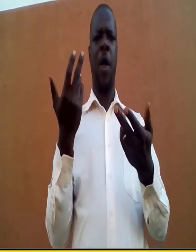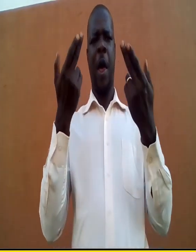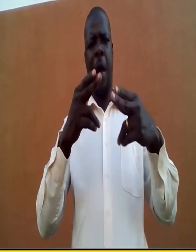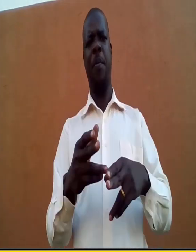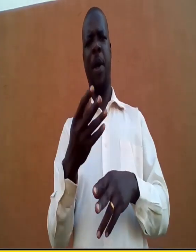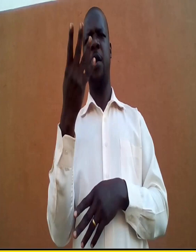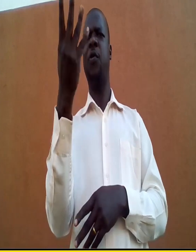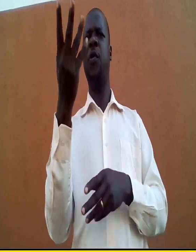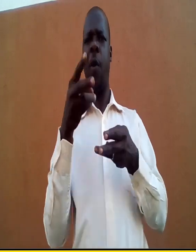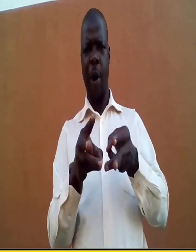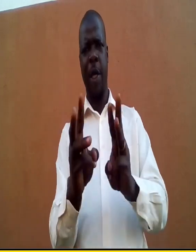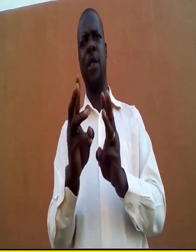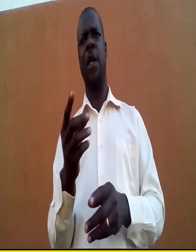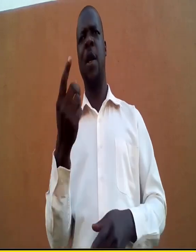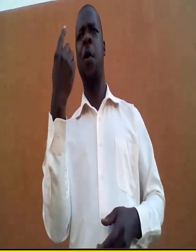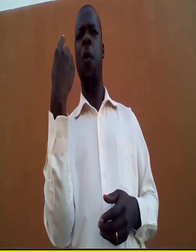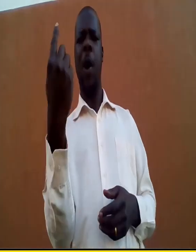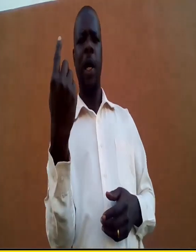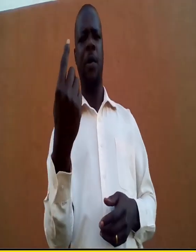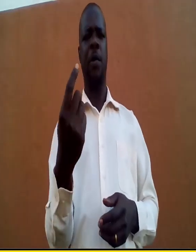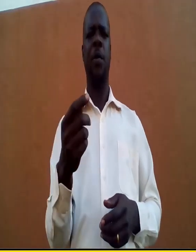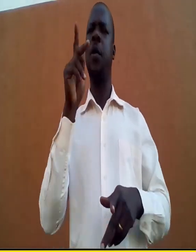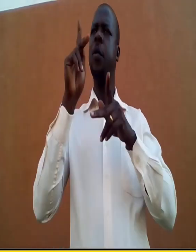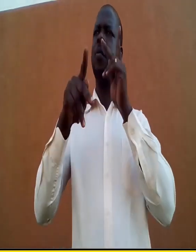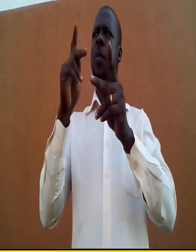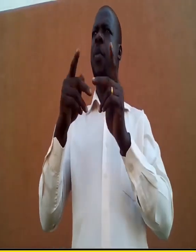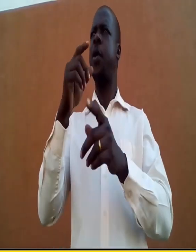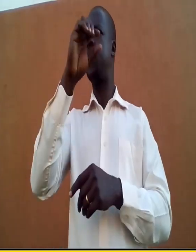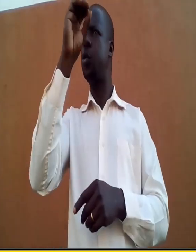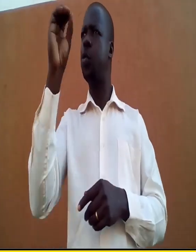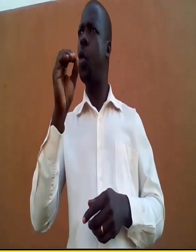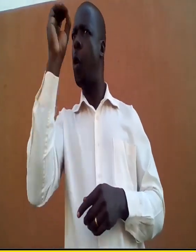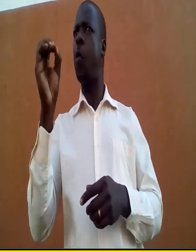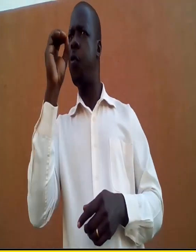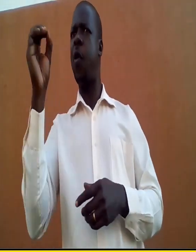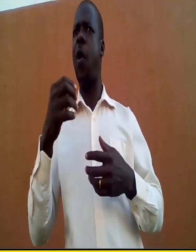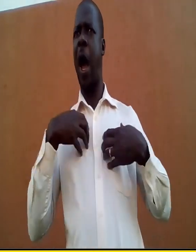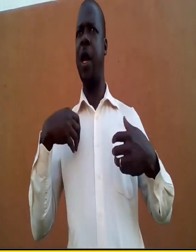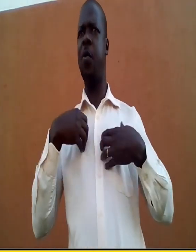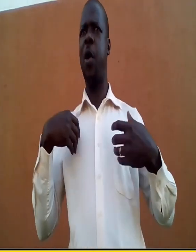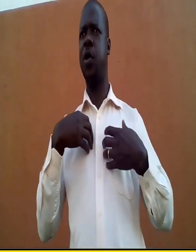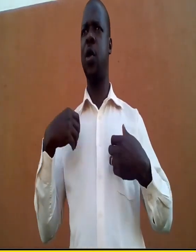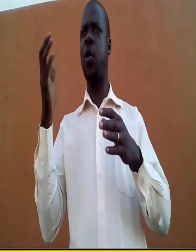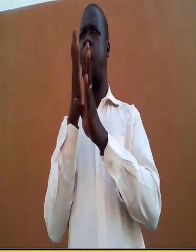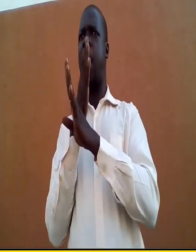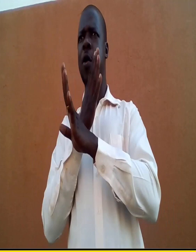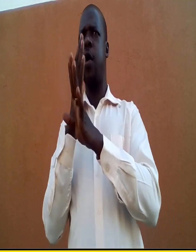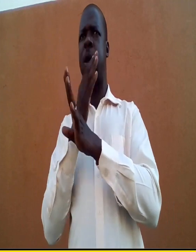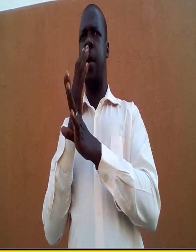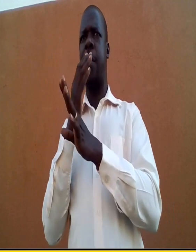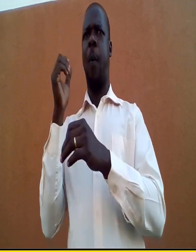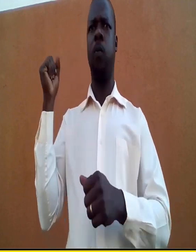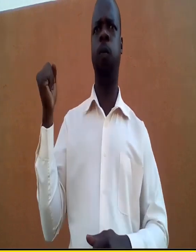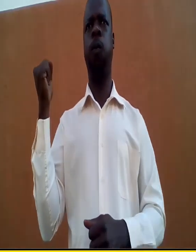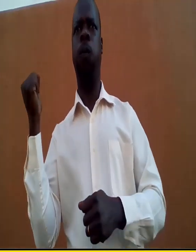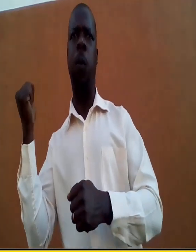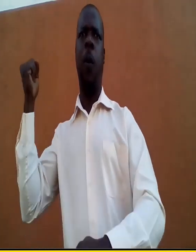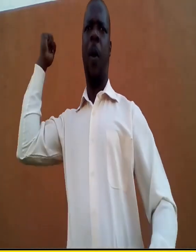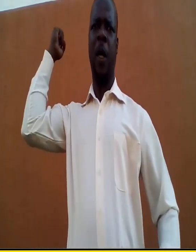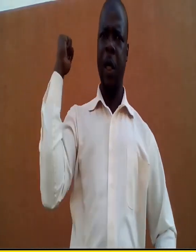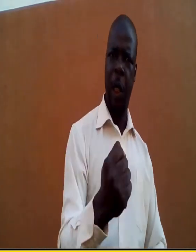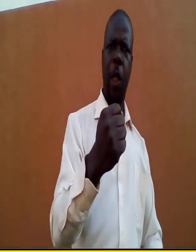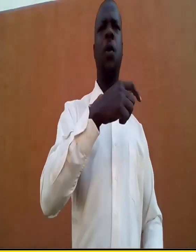years ago, was in the form of hunting for animals.